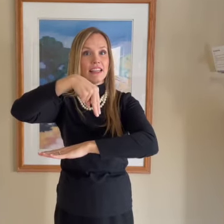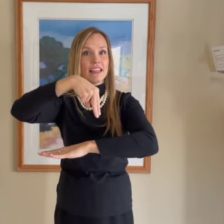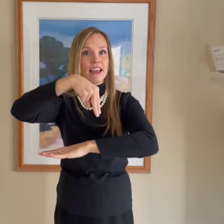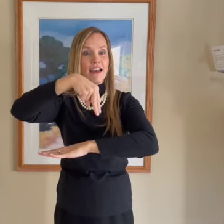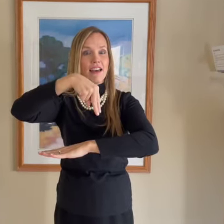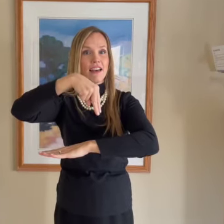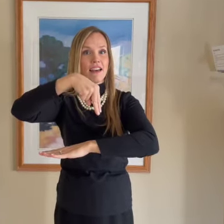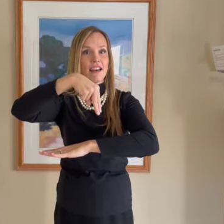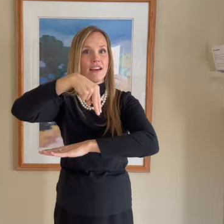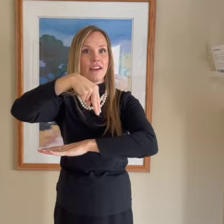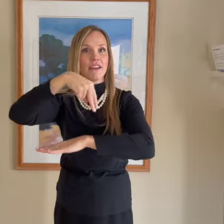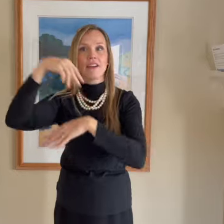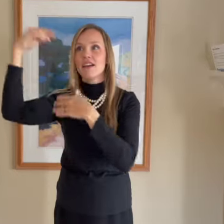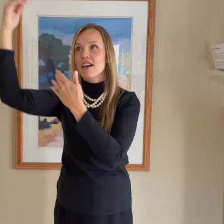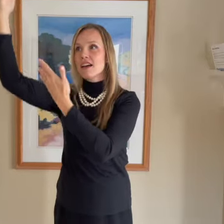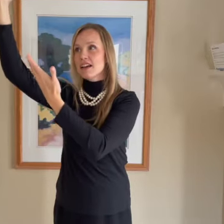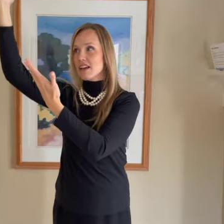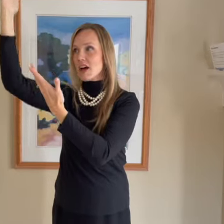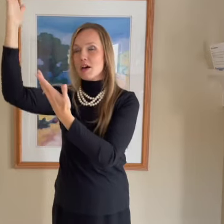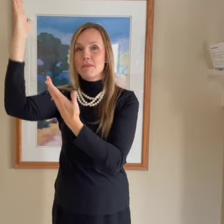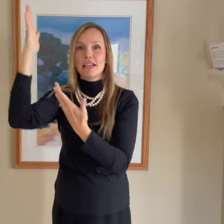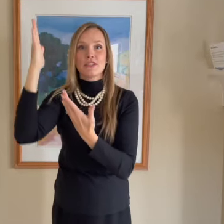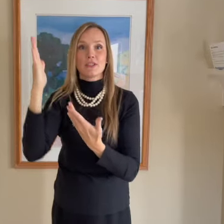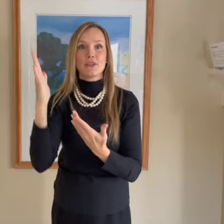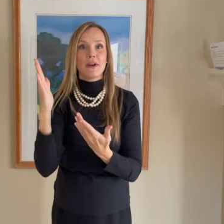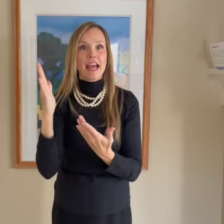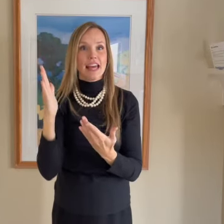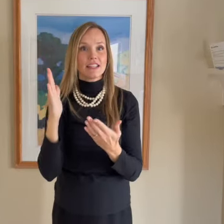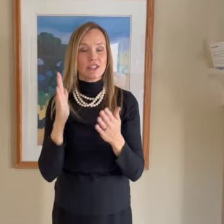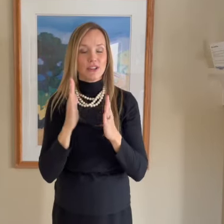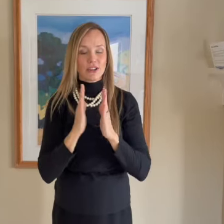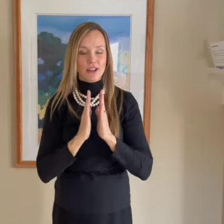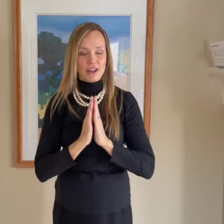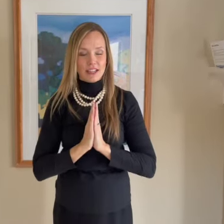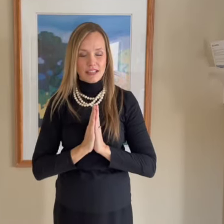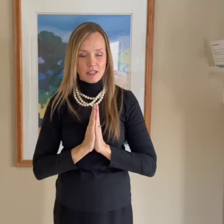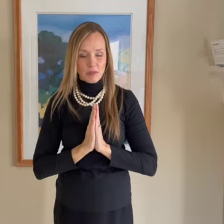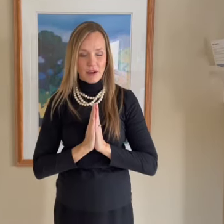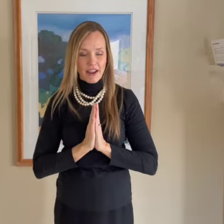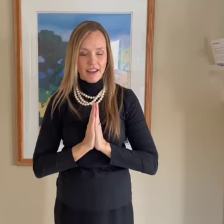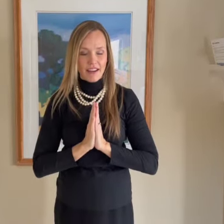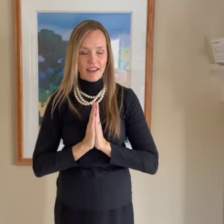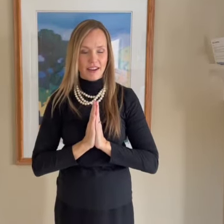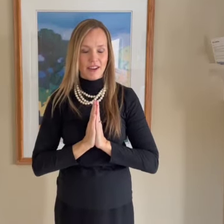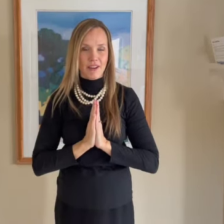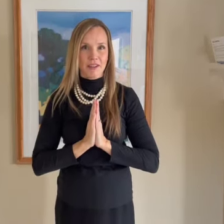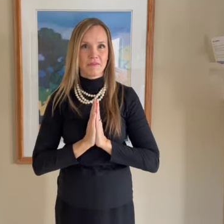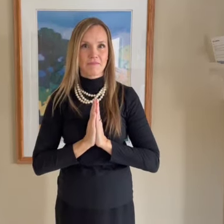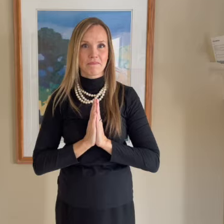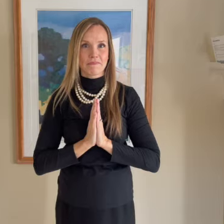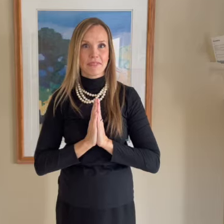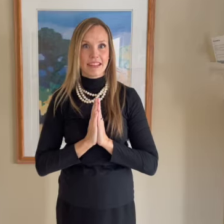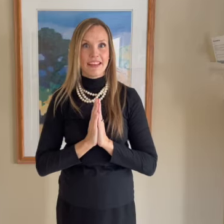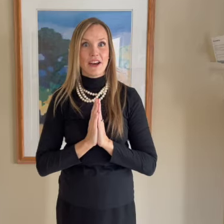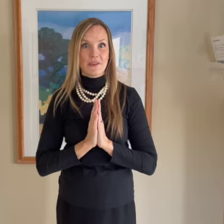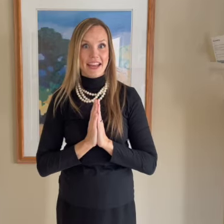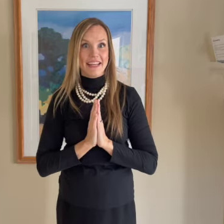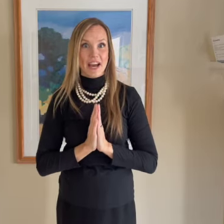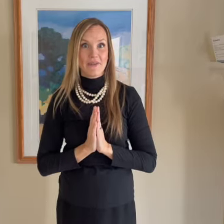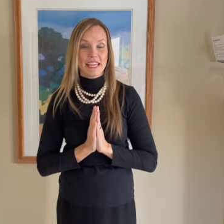air. Coming to answer his prayer. Okay, now we get